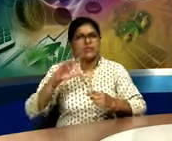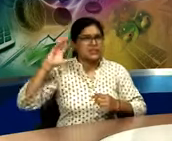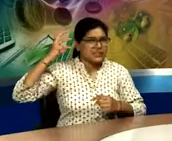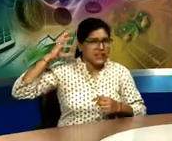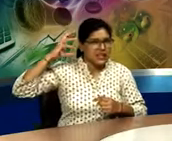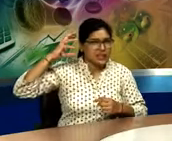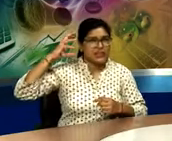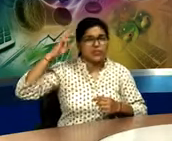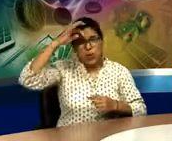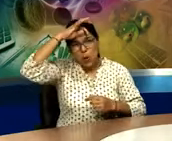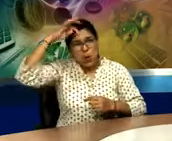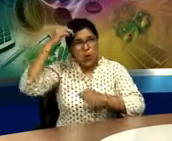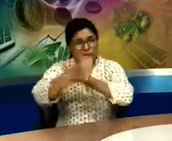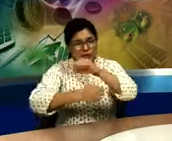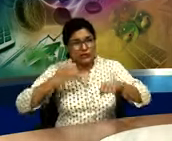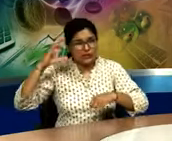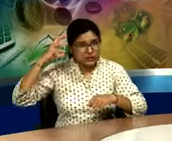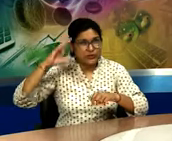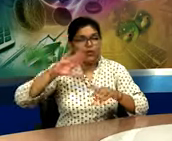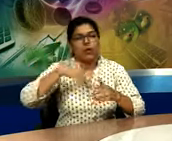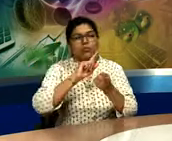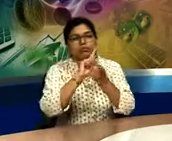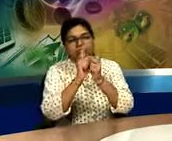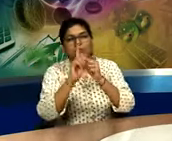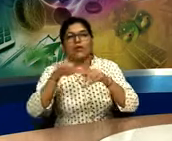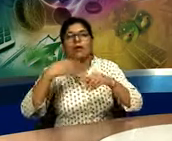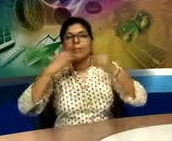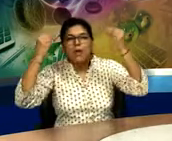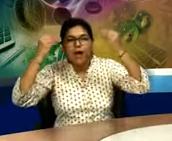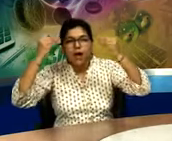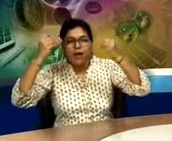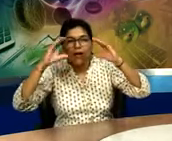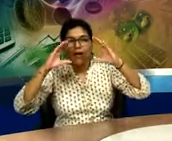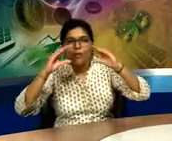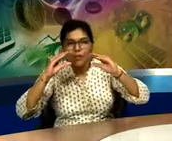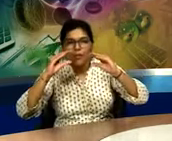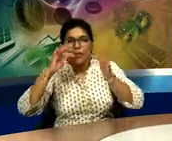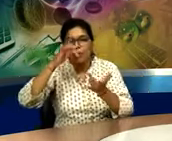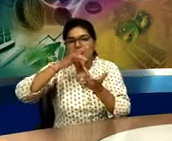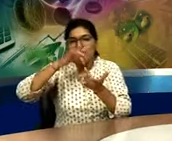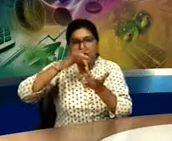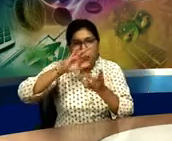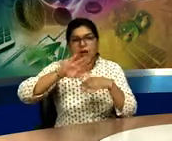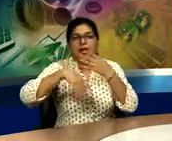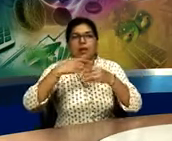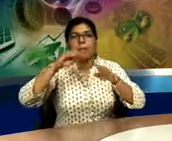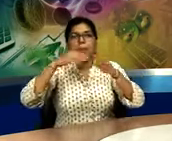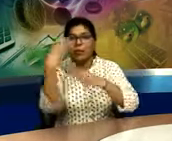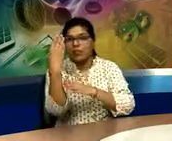in India we have different seasons we know summer season and then after some time the spring